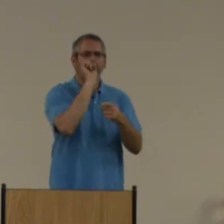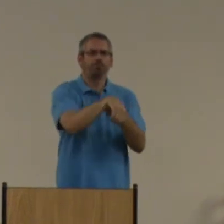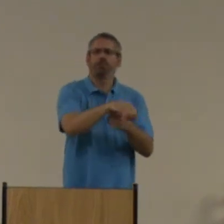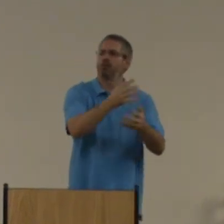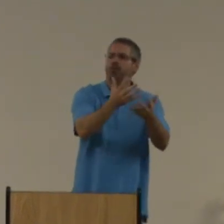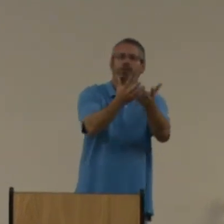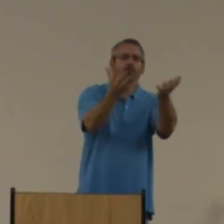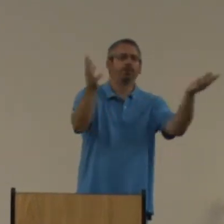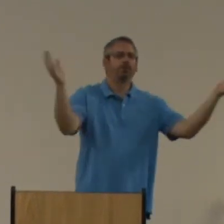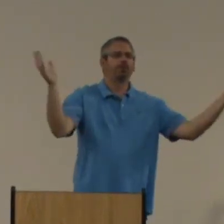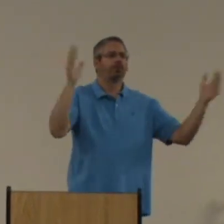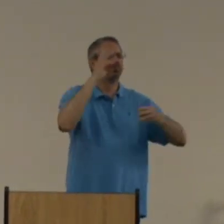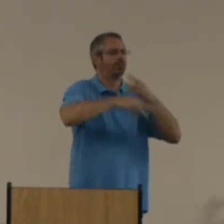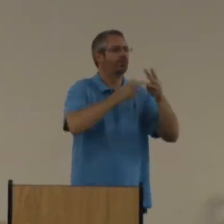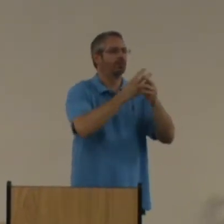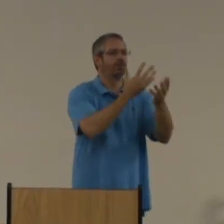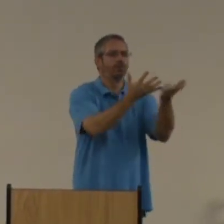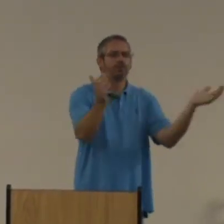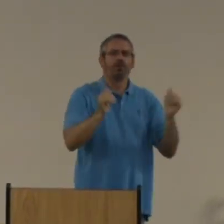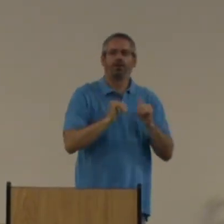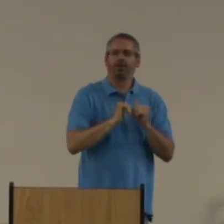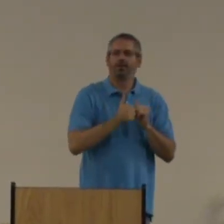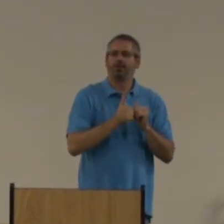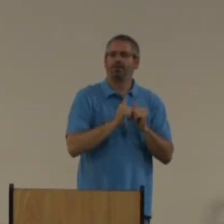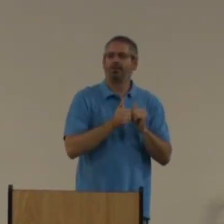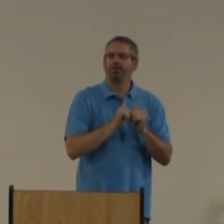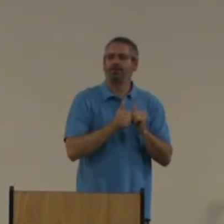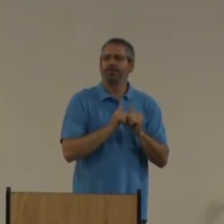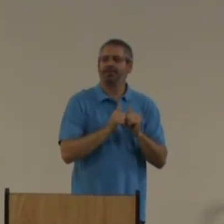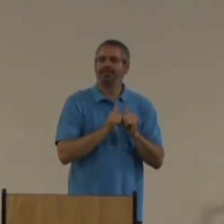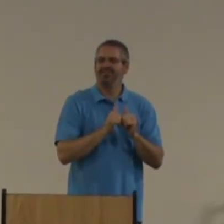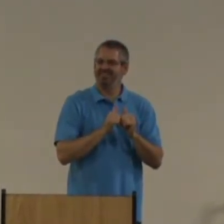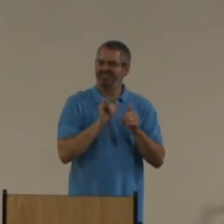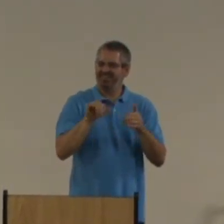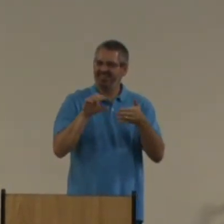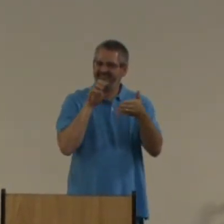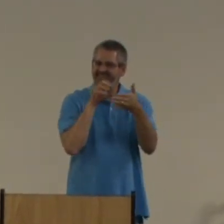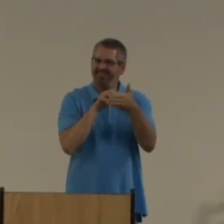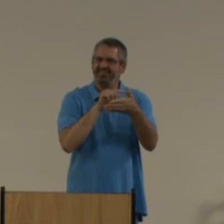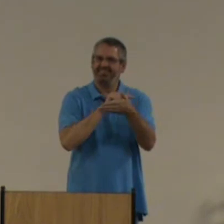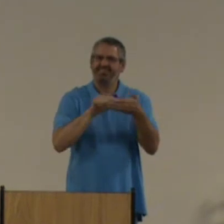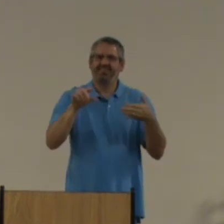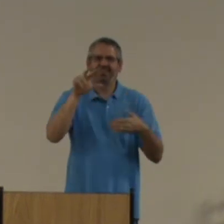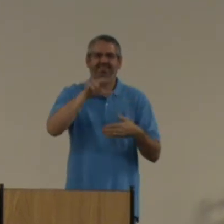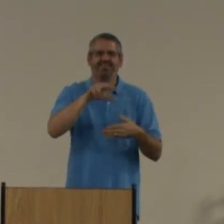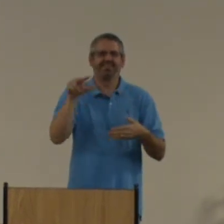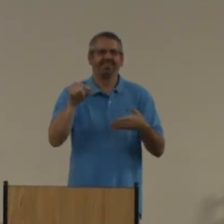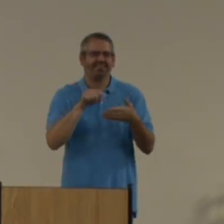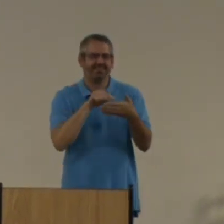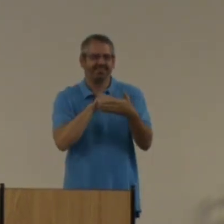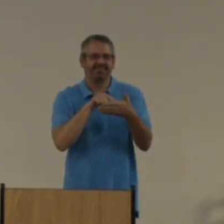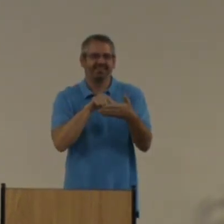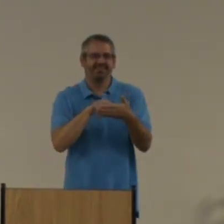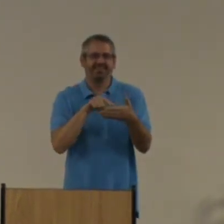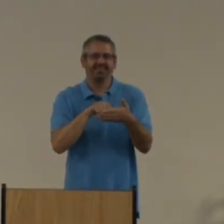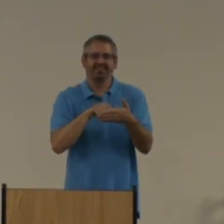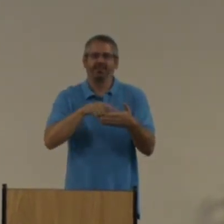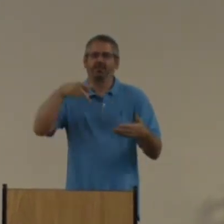What about you and I? we overcomers? What you think? That hurt. was 33.